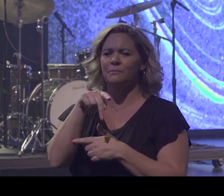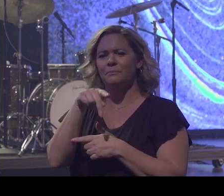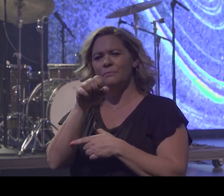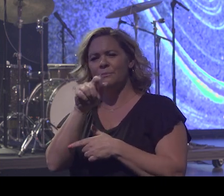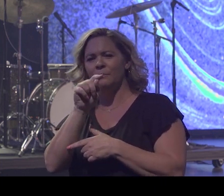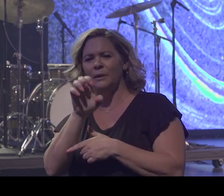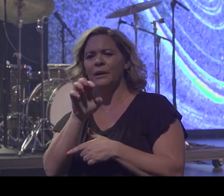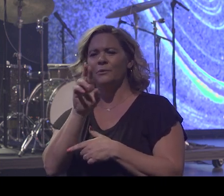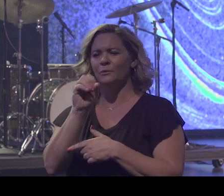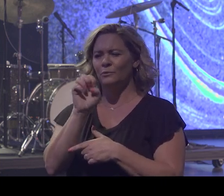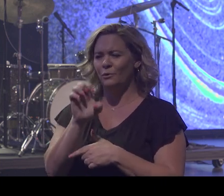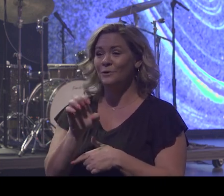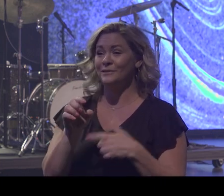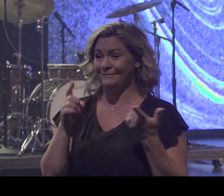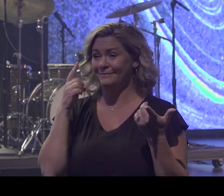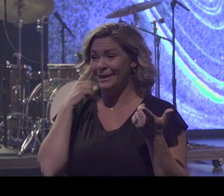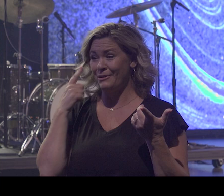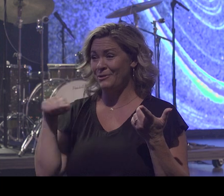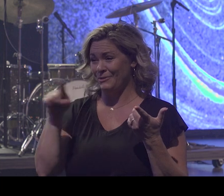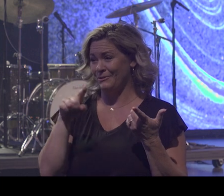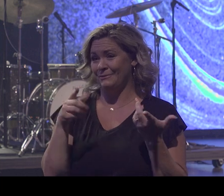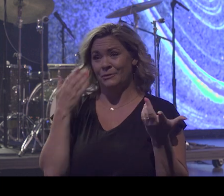yeah, a lot of these young people don't know who Pete Rose is.